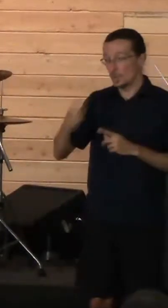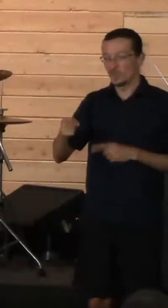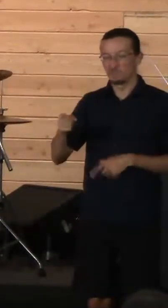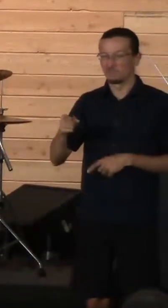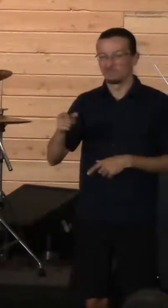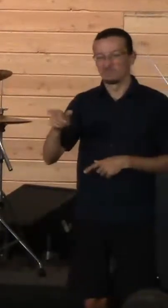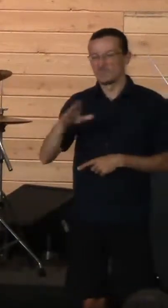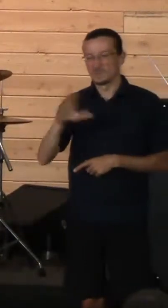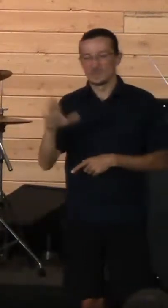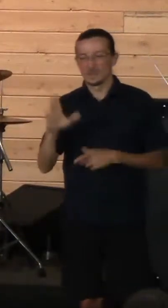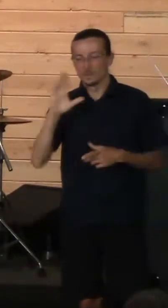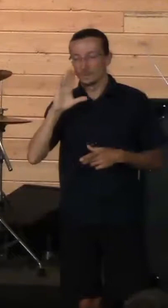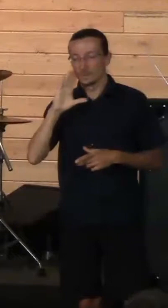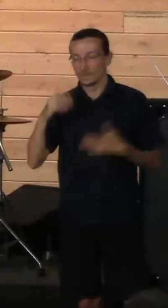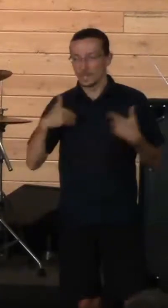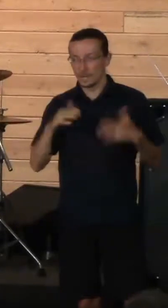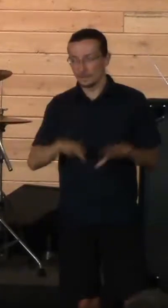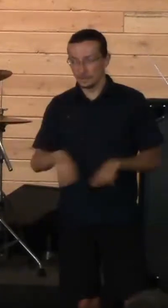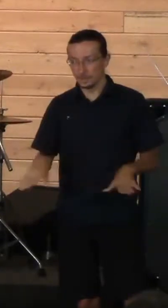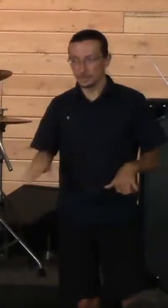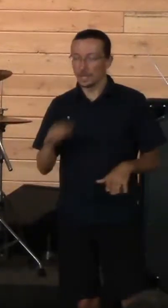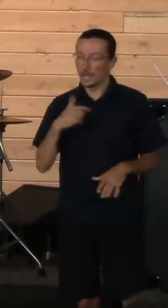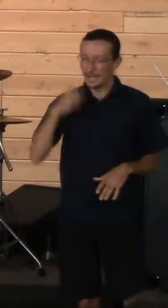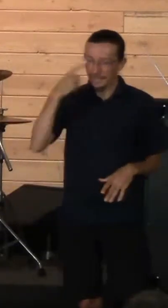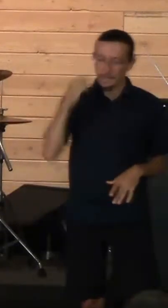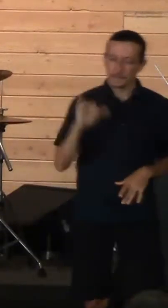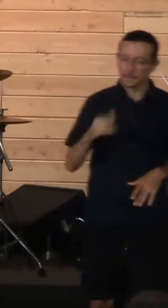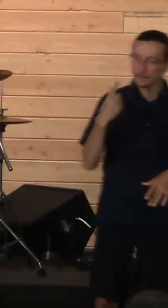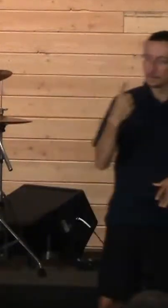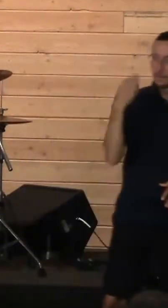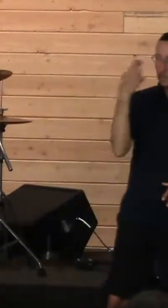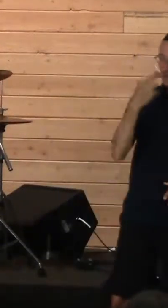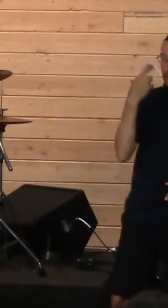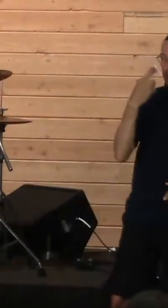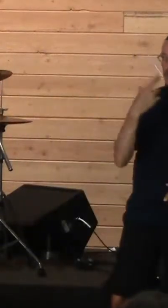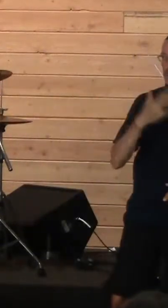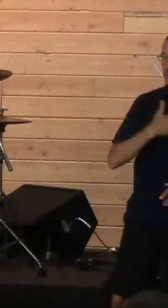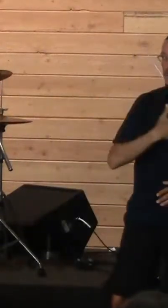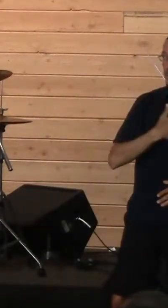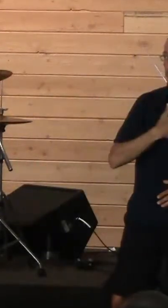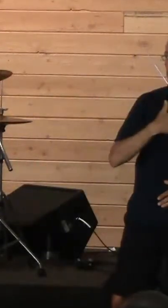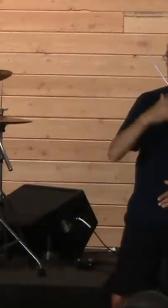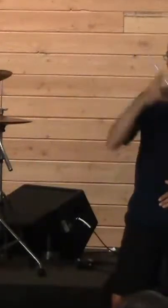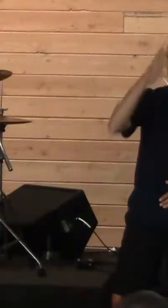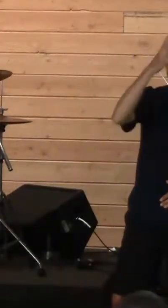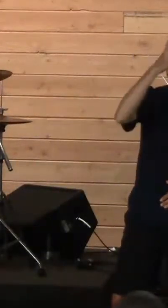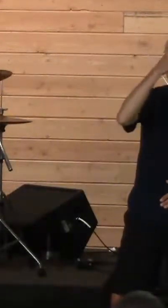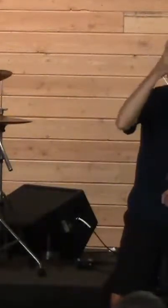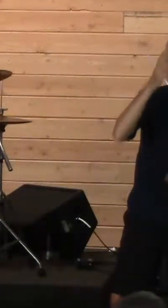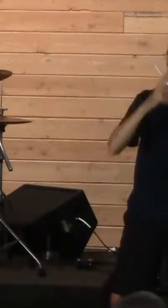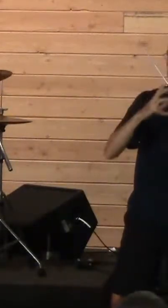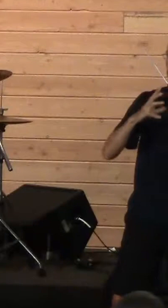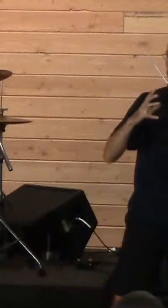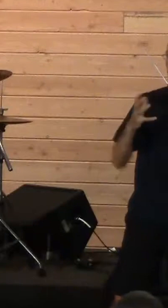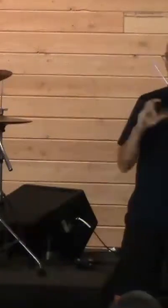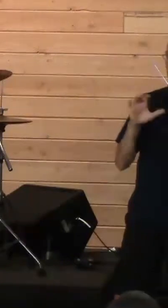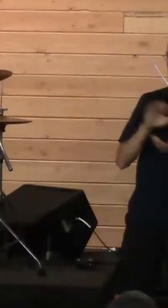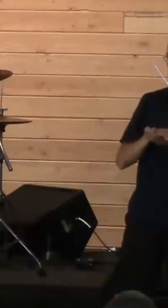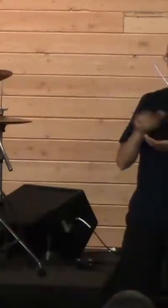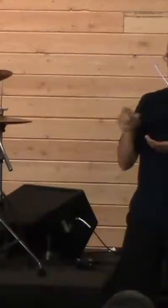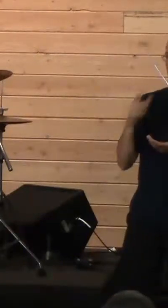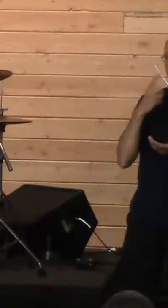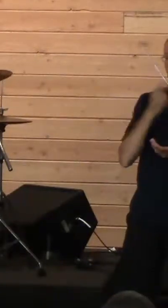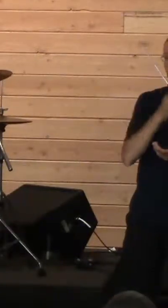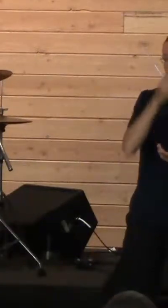And which I think is one of the reasons my dad was okay with being with her because he didn't want children. And so then my brother and I came